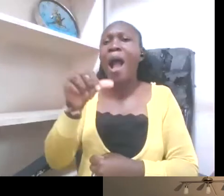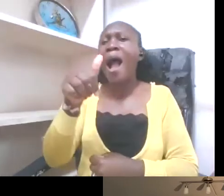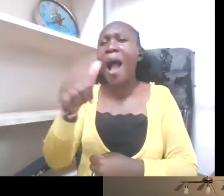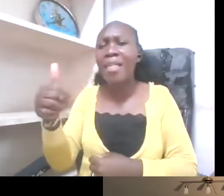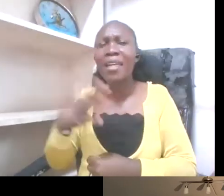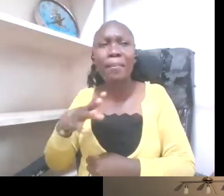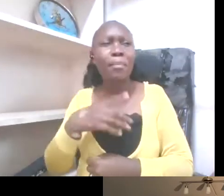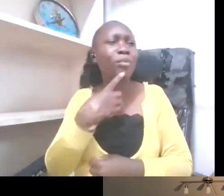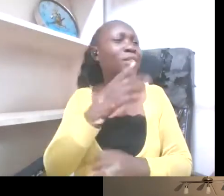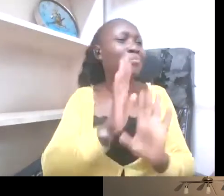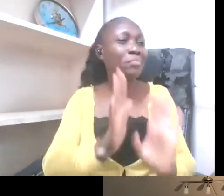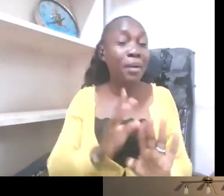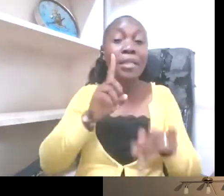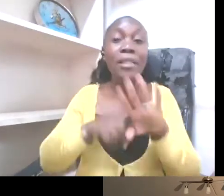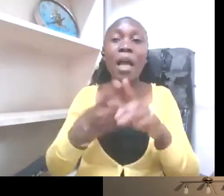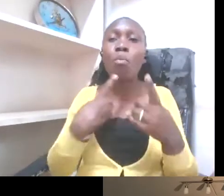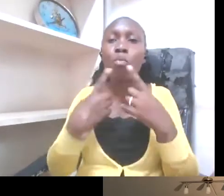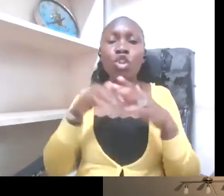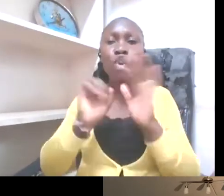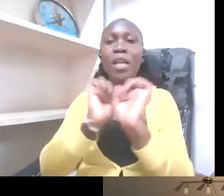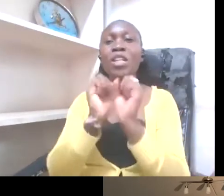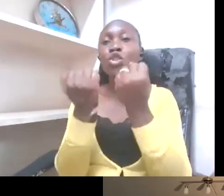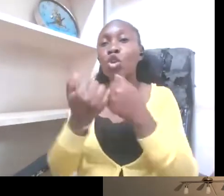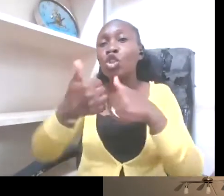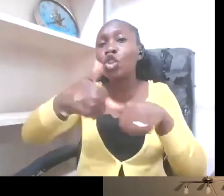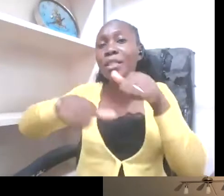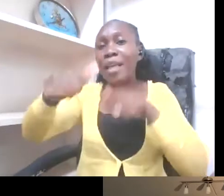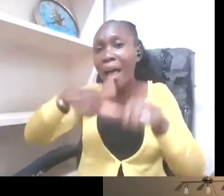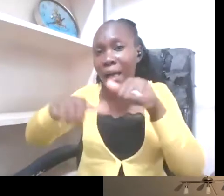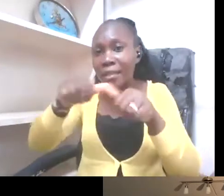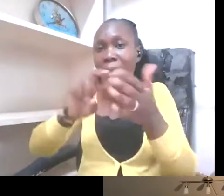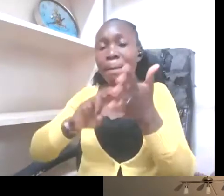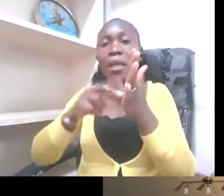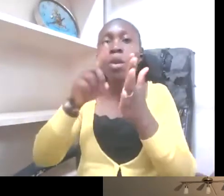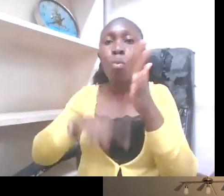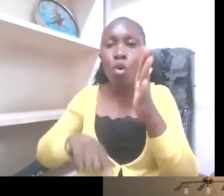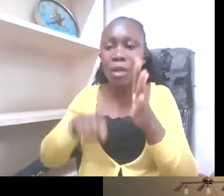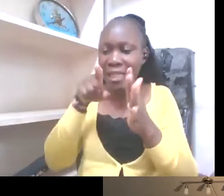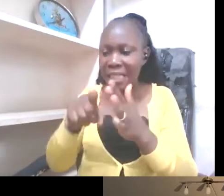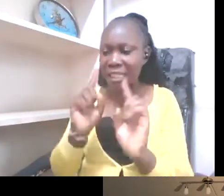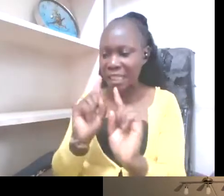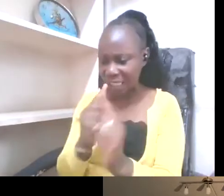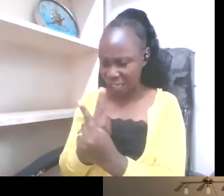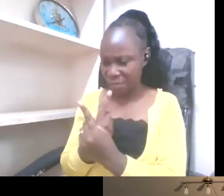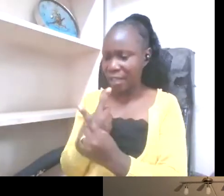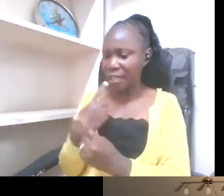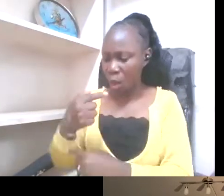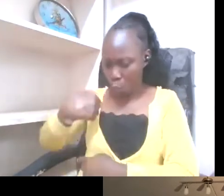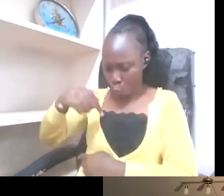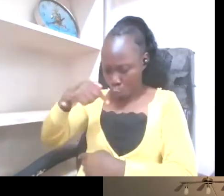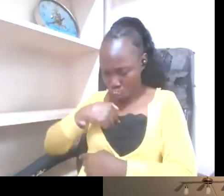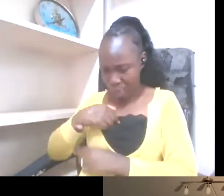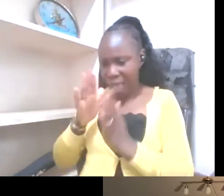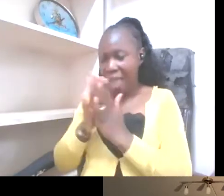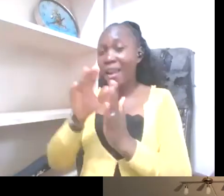sciences about othering, we're talking about this distinction of saying us versus them. But they don't see themselves as really